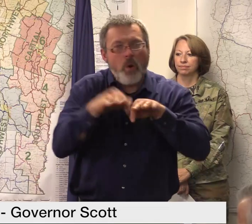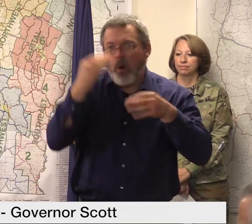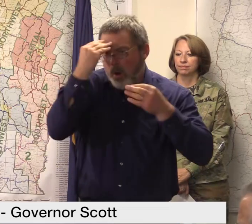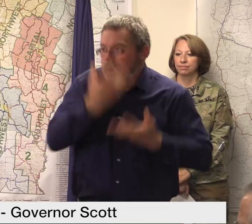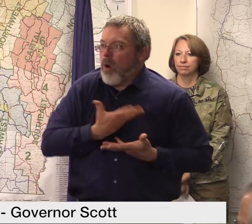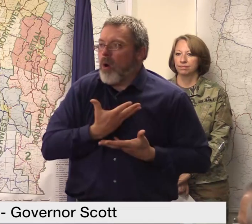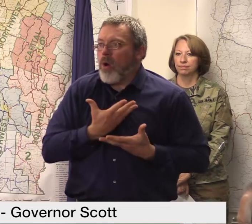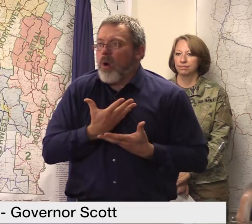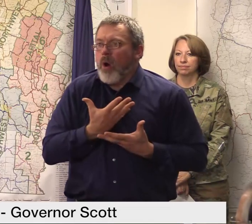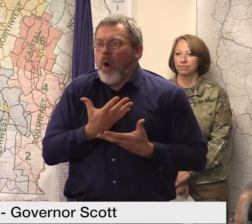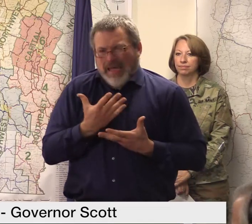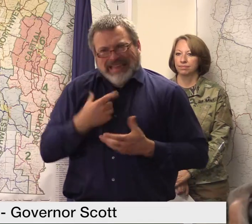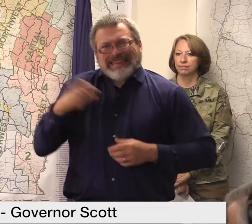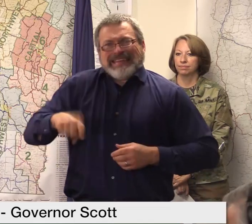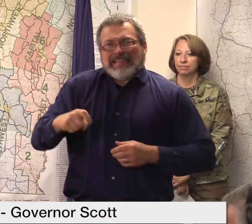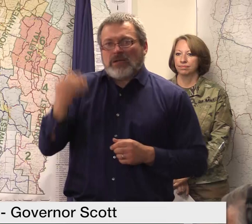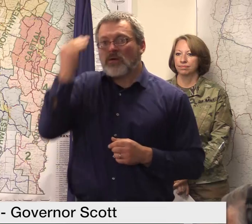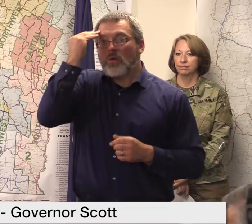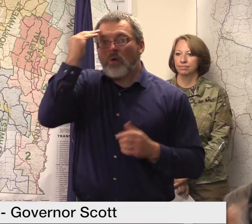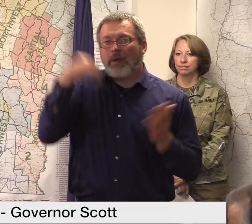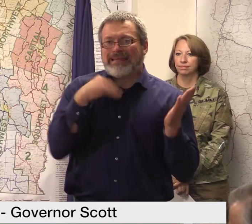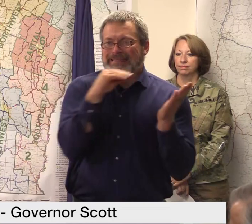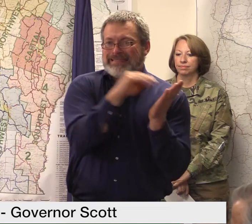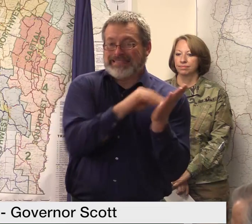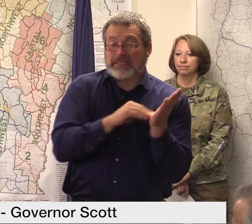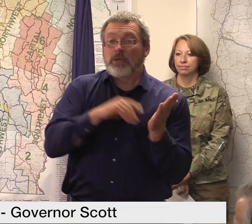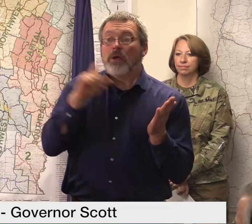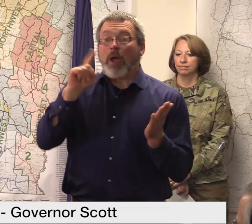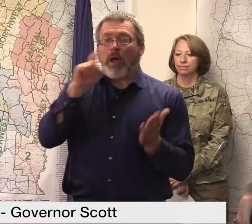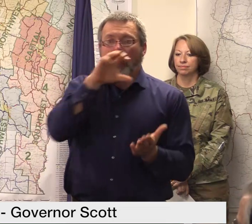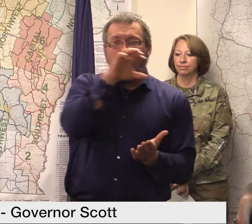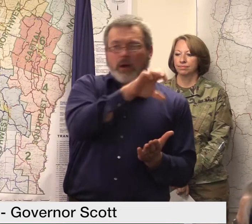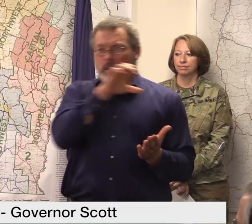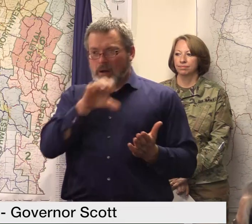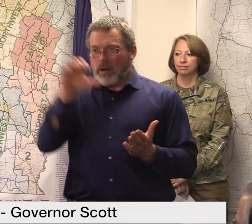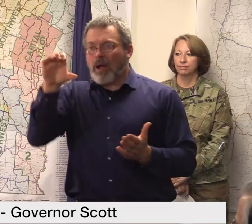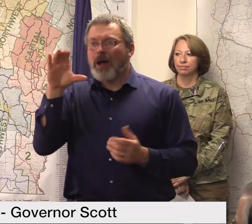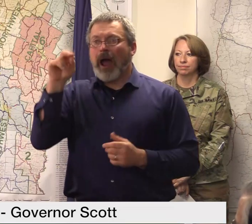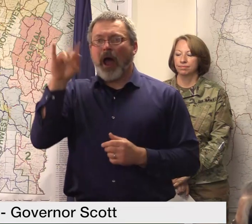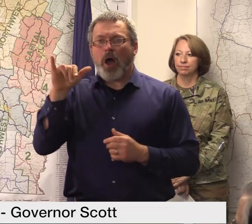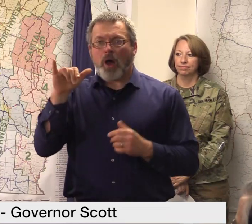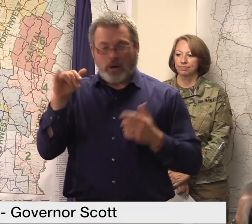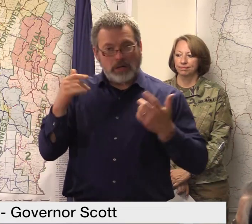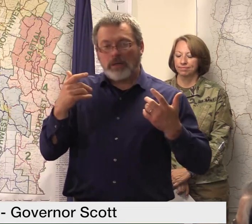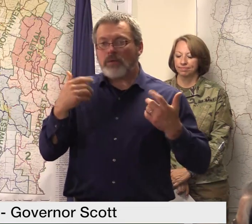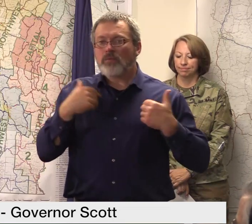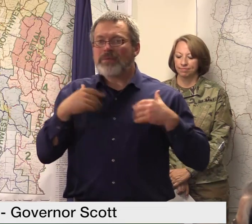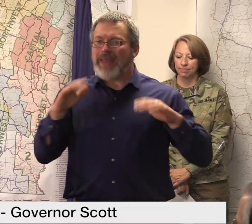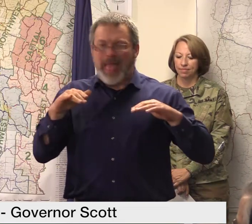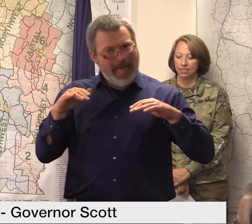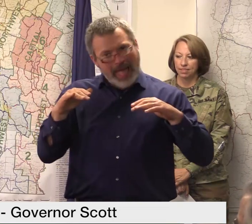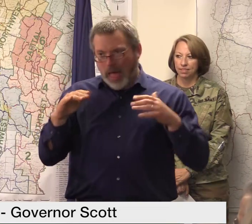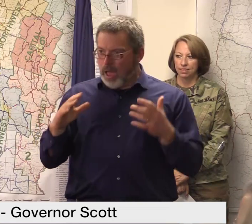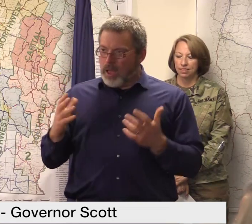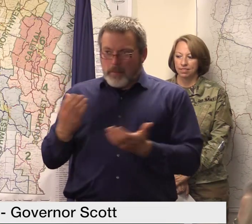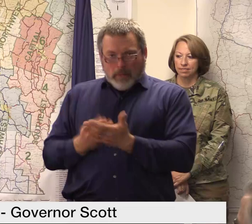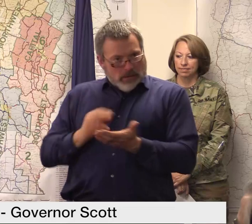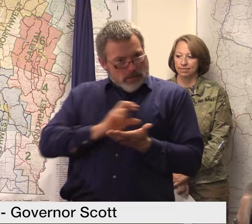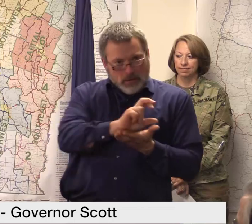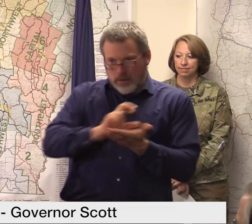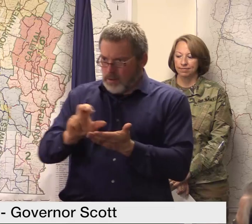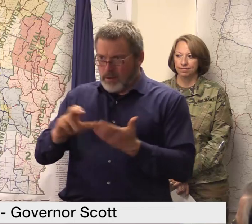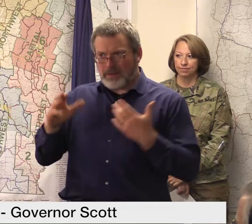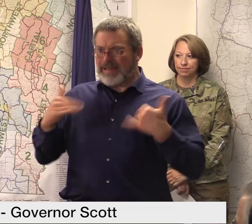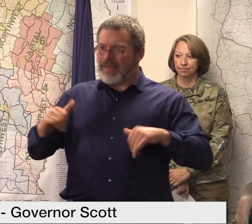threshold for individual assistance and I know they need it so please help your neighbors and report your